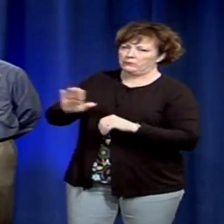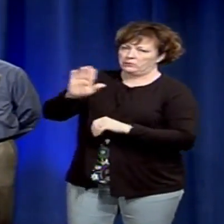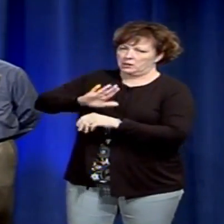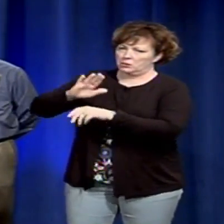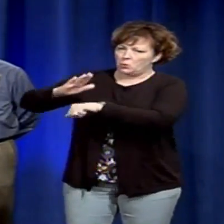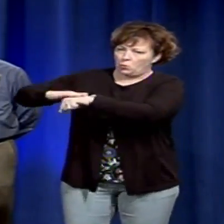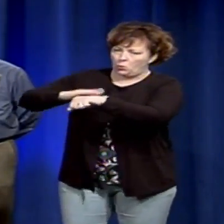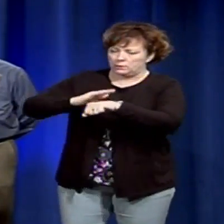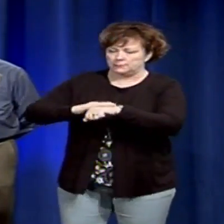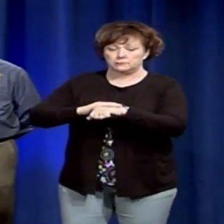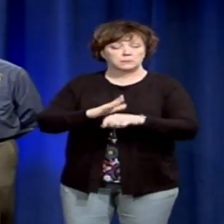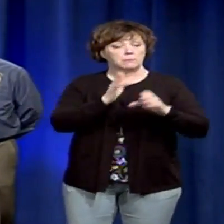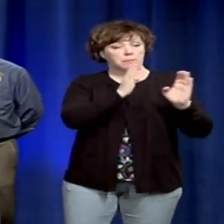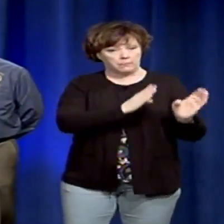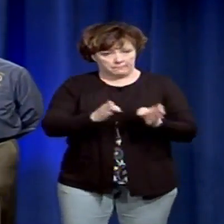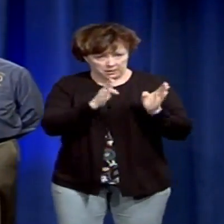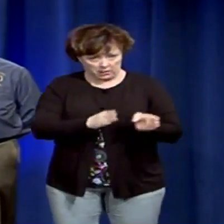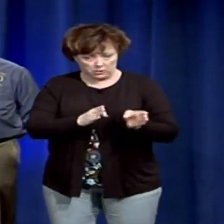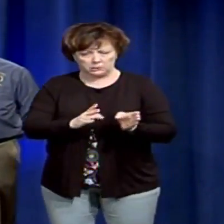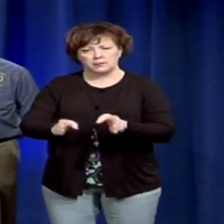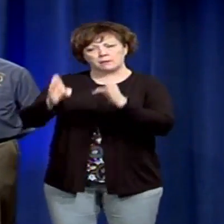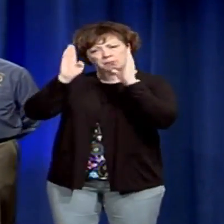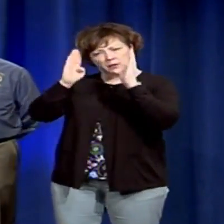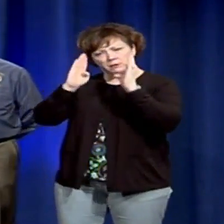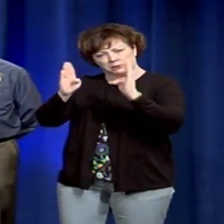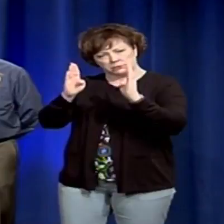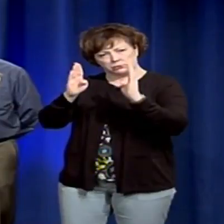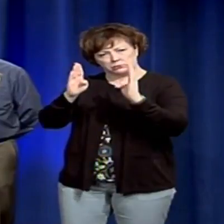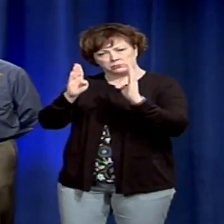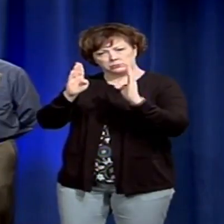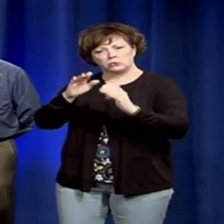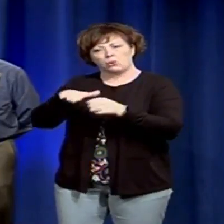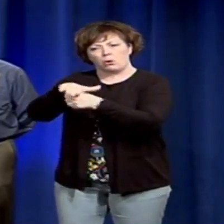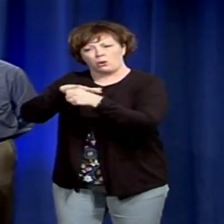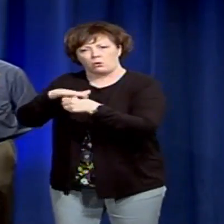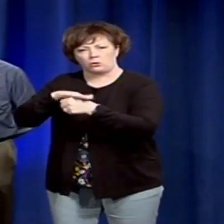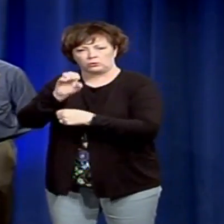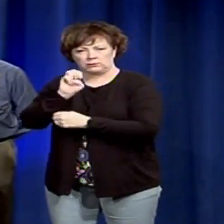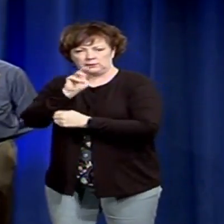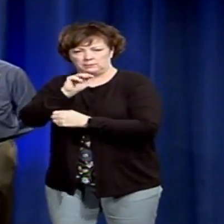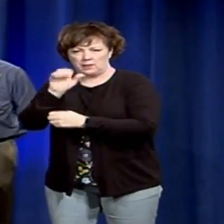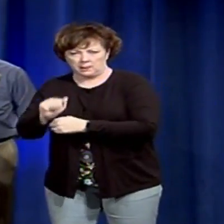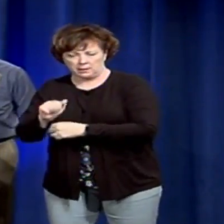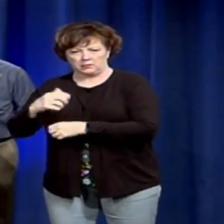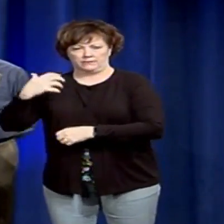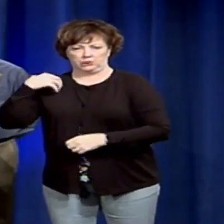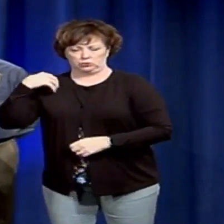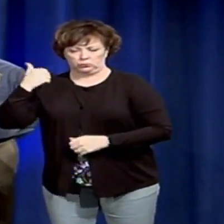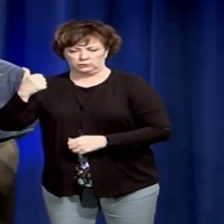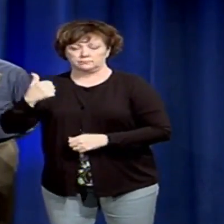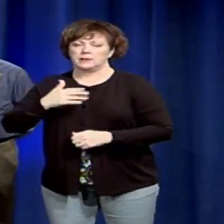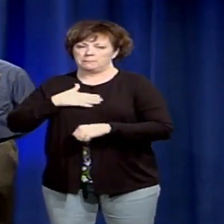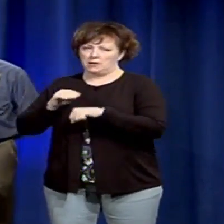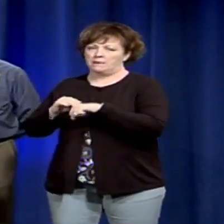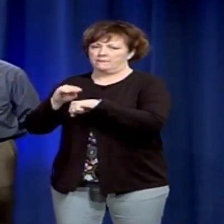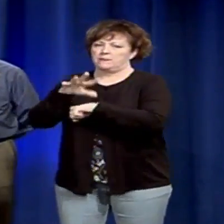pay attention, and listen to local officials. This is my advice to all Alabamians this evening.